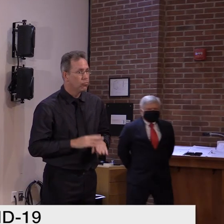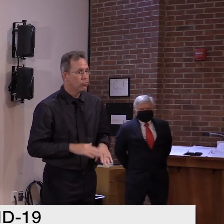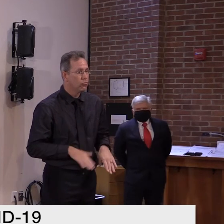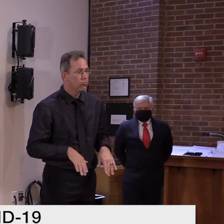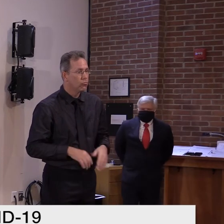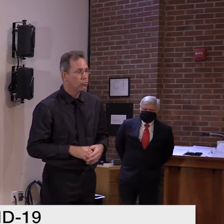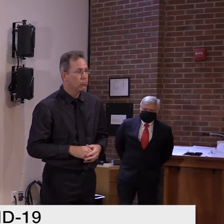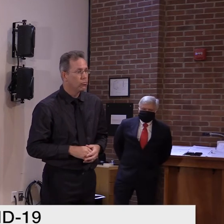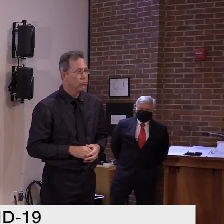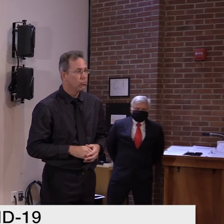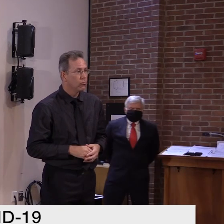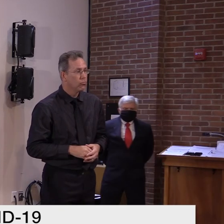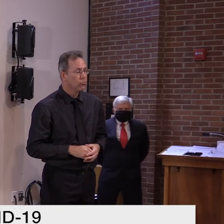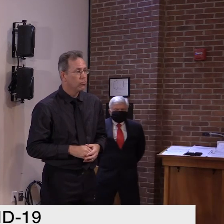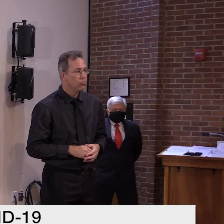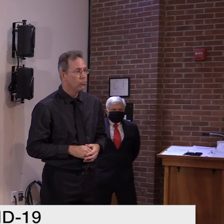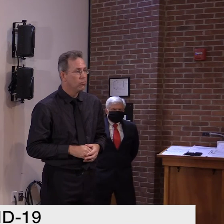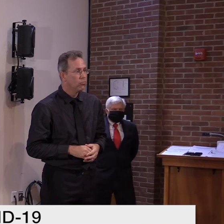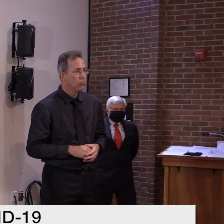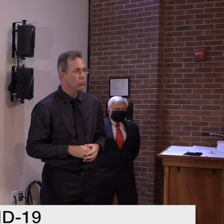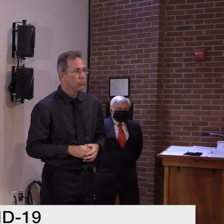Greg, the Bennington Banner? Banner?